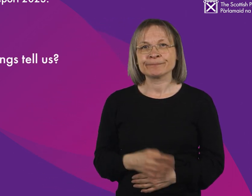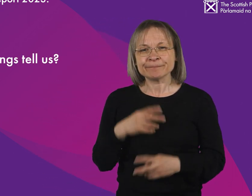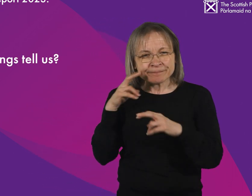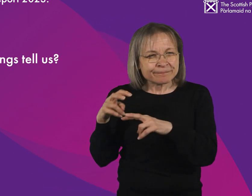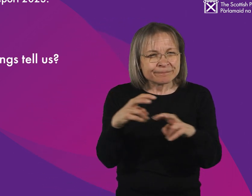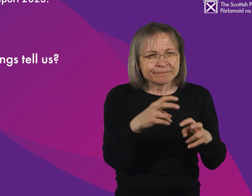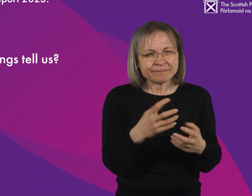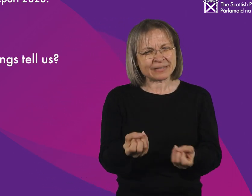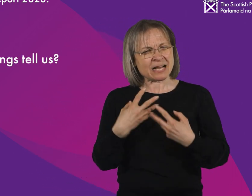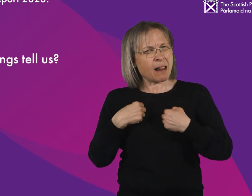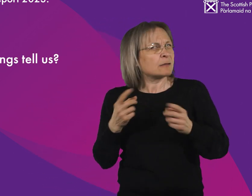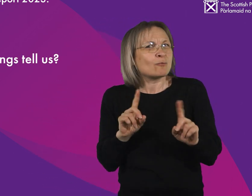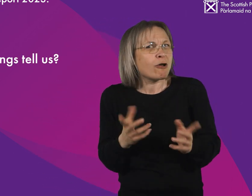What do the findings tell us?